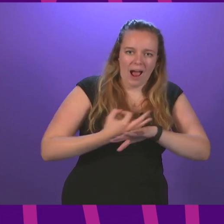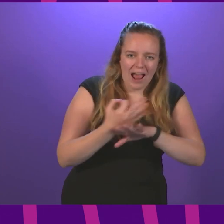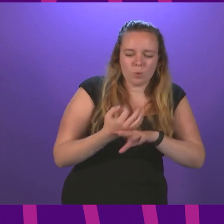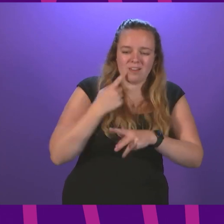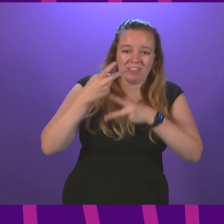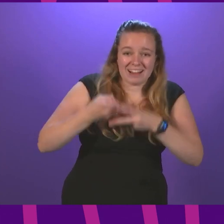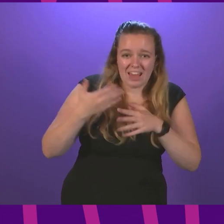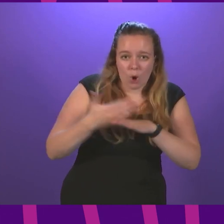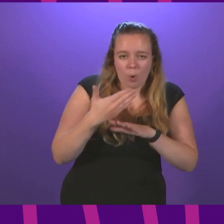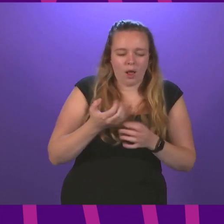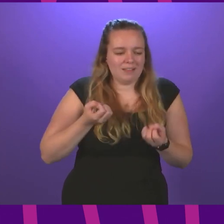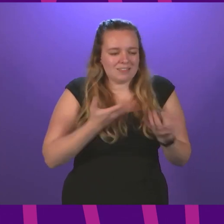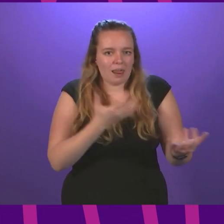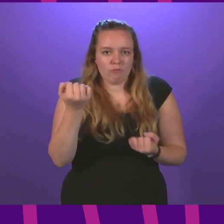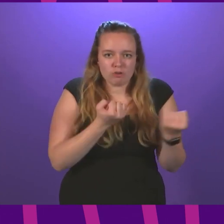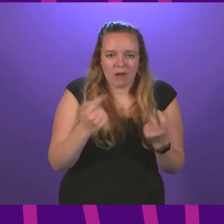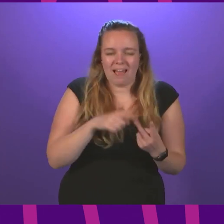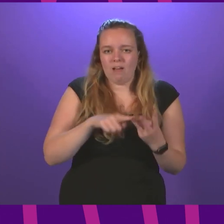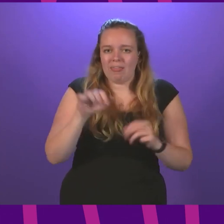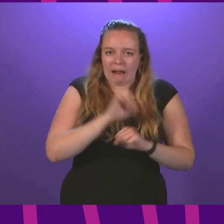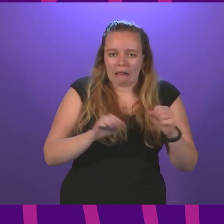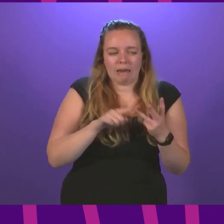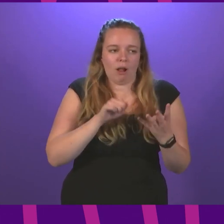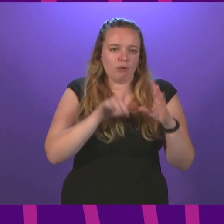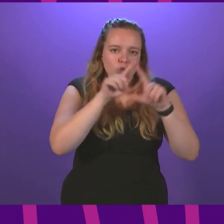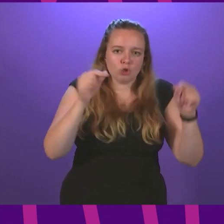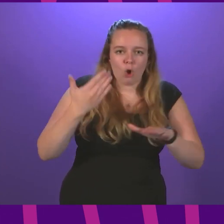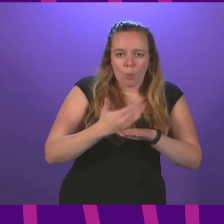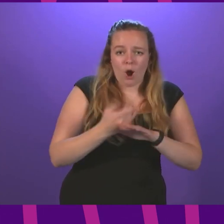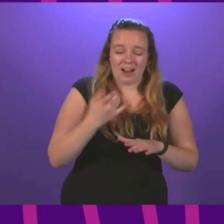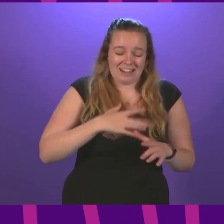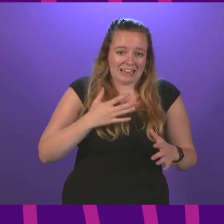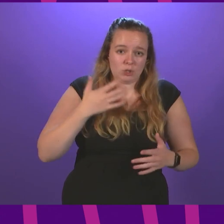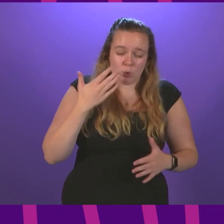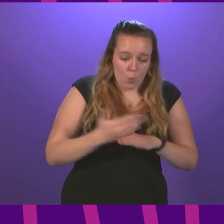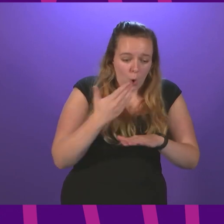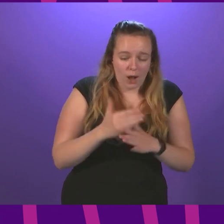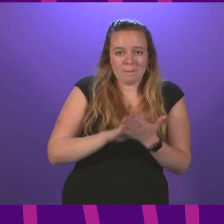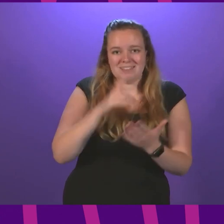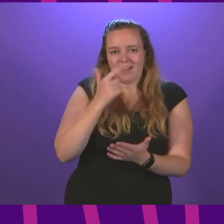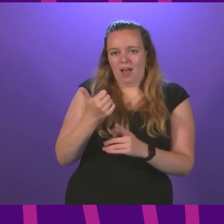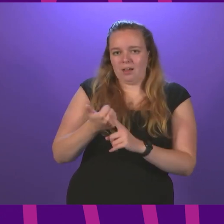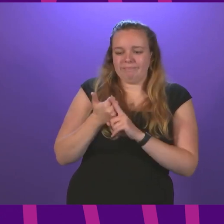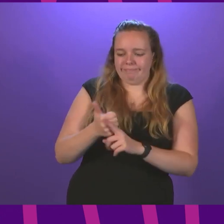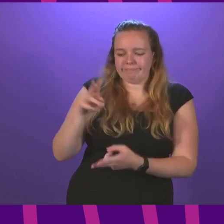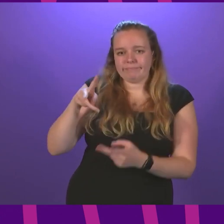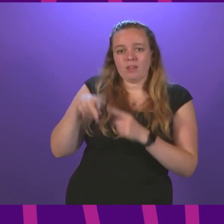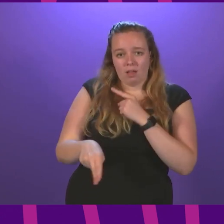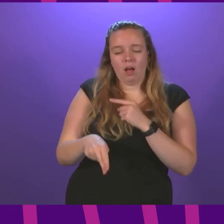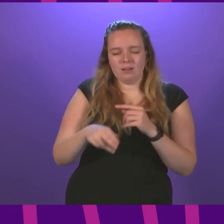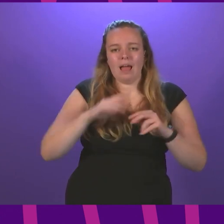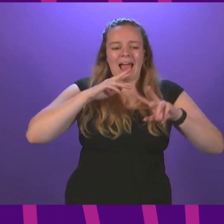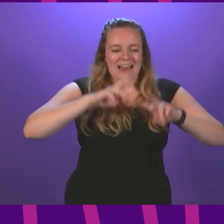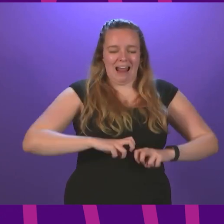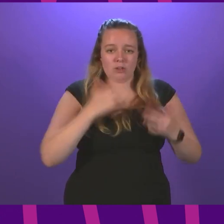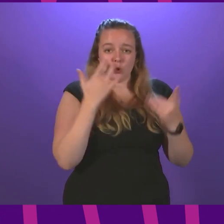the care worker, the delivery driver, the cleaner, the shop worker need to find to make up for this cut? Analysis from the IPPR shows